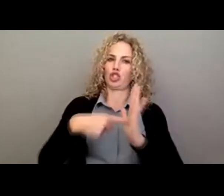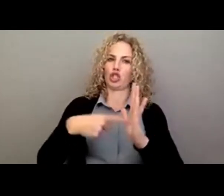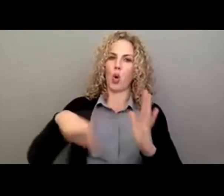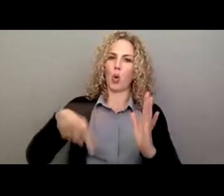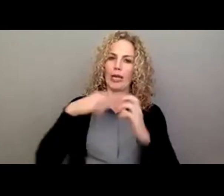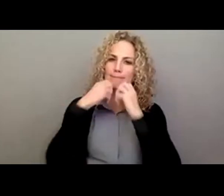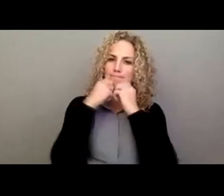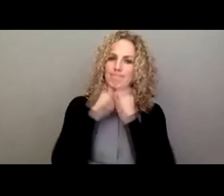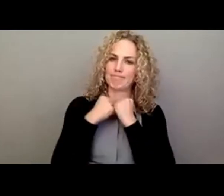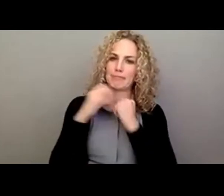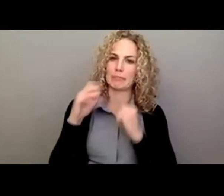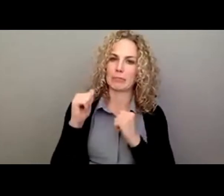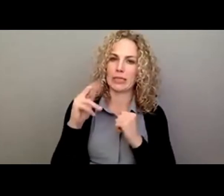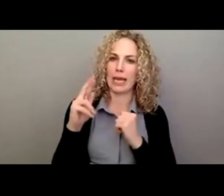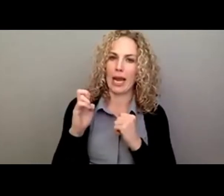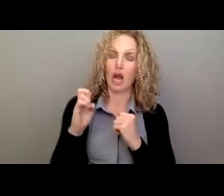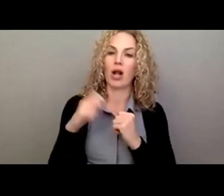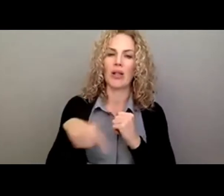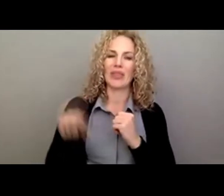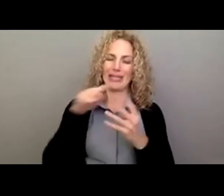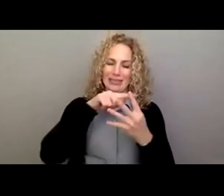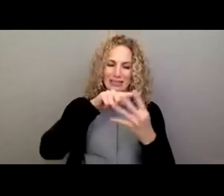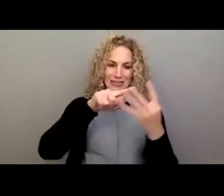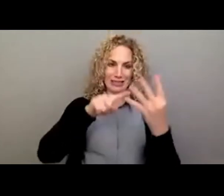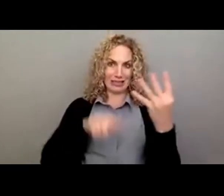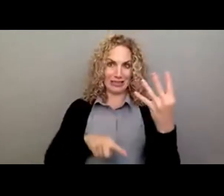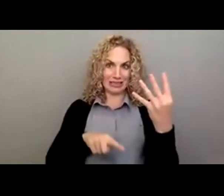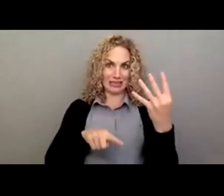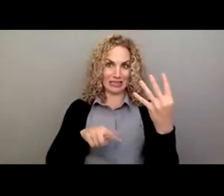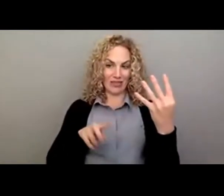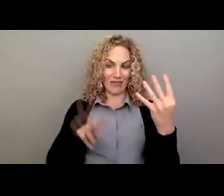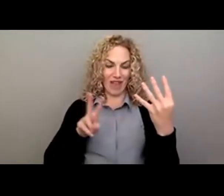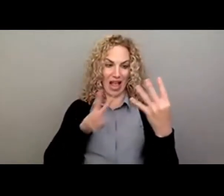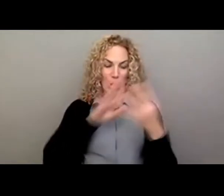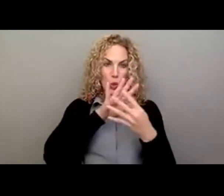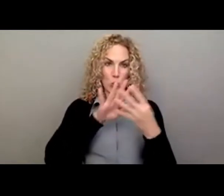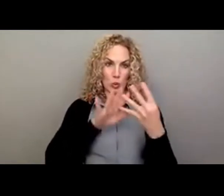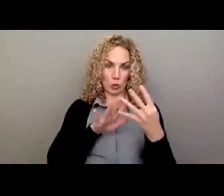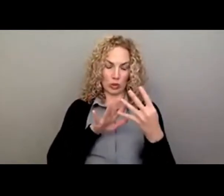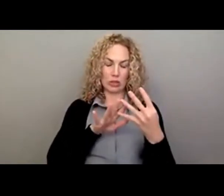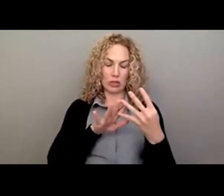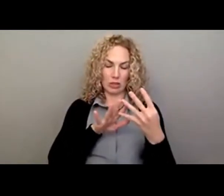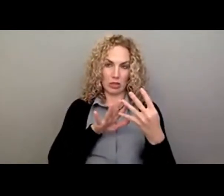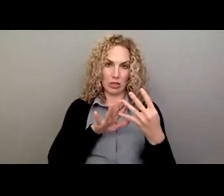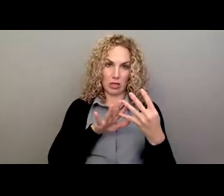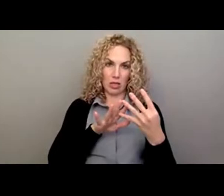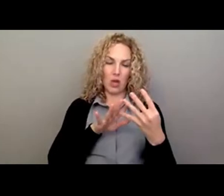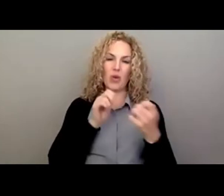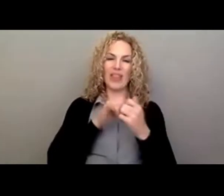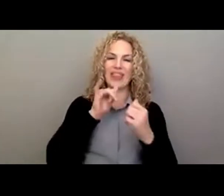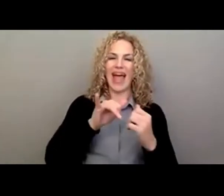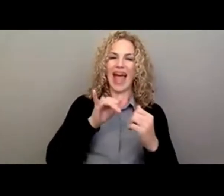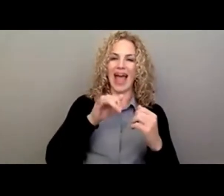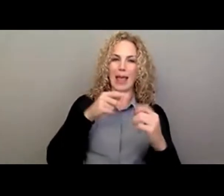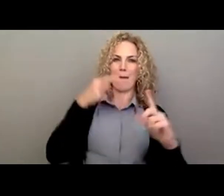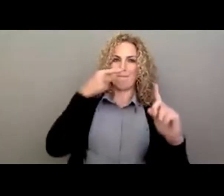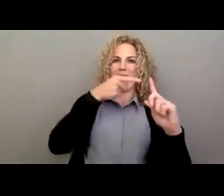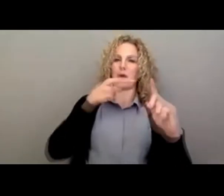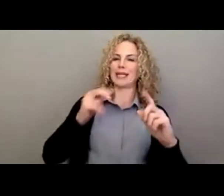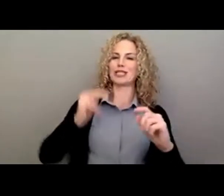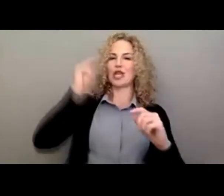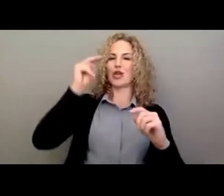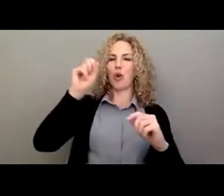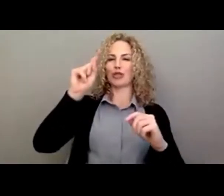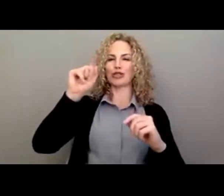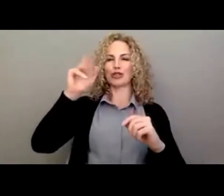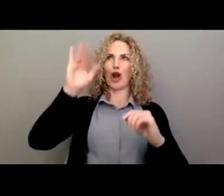hope you can see how these core values together with the North Star, you know, really support